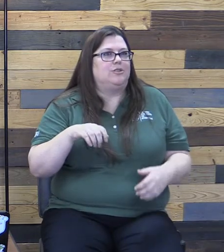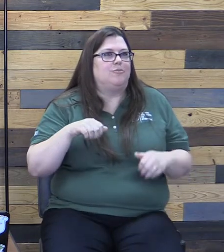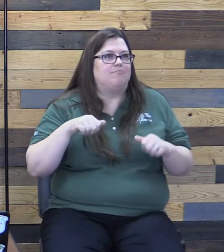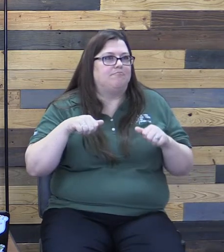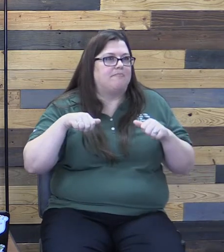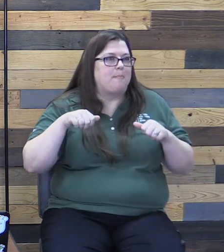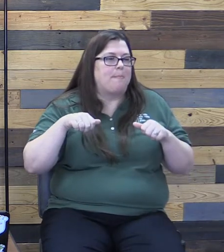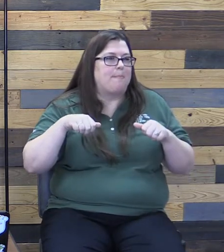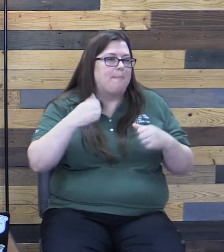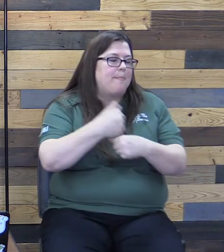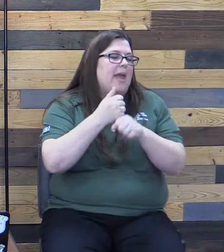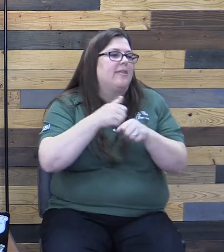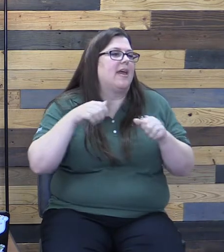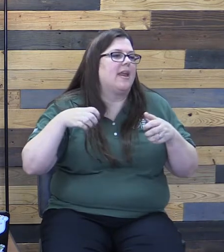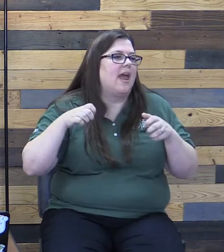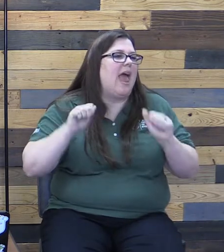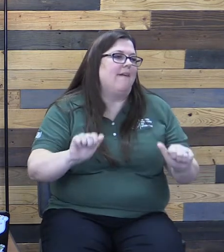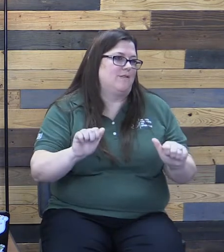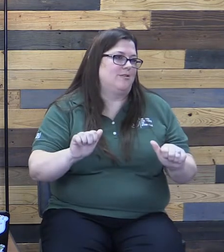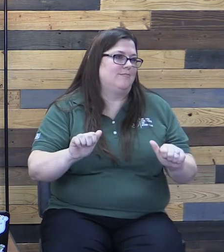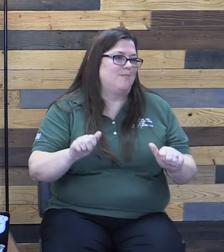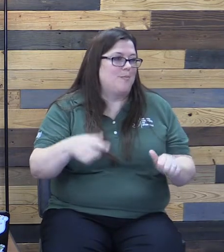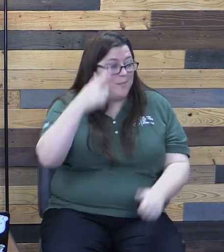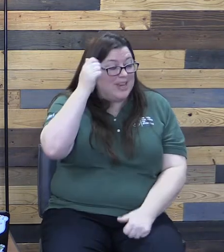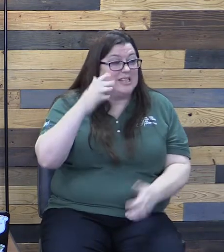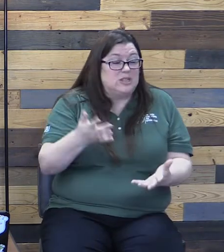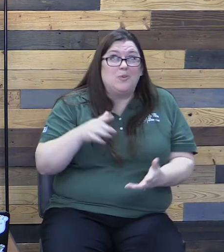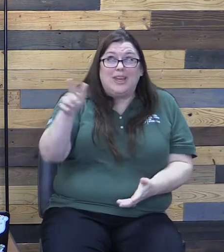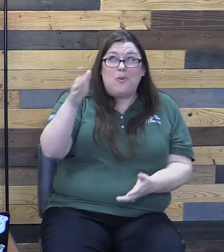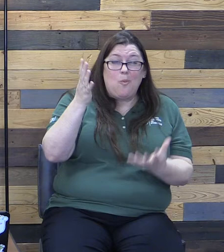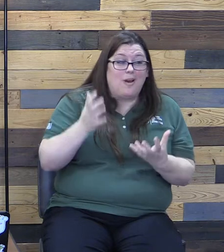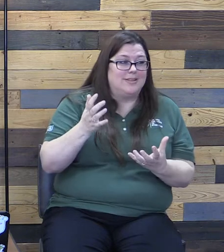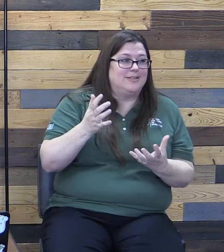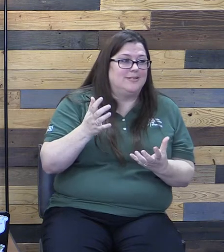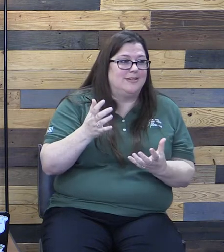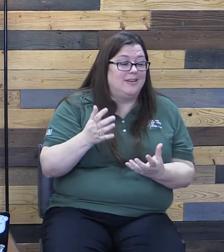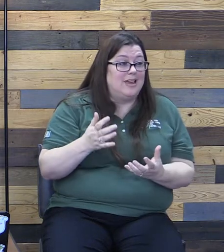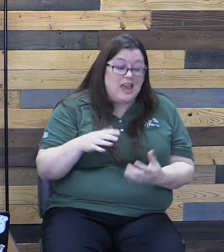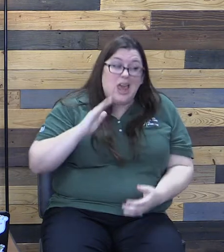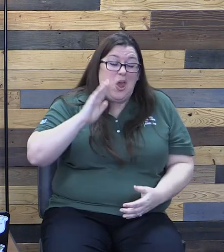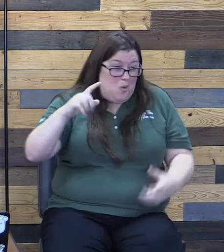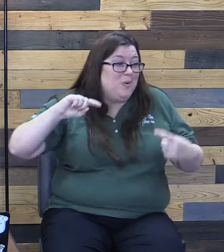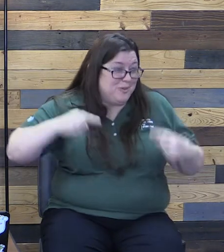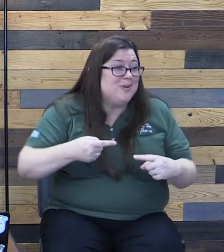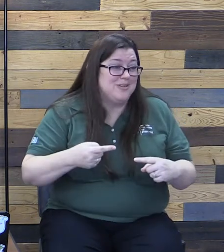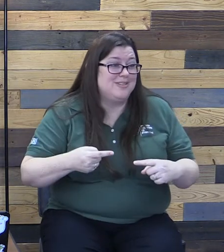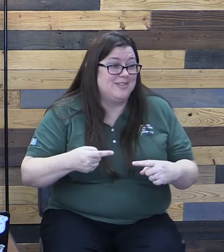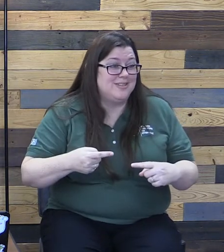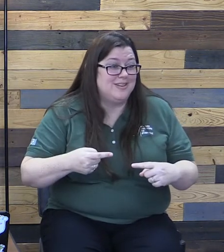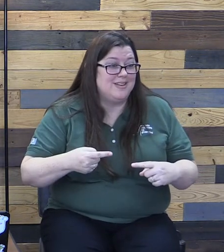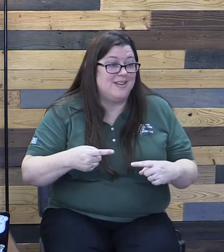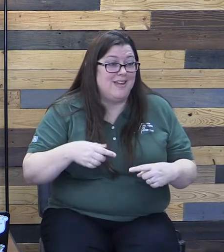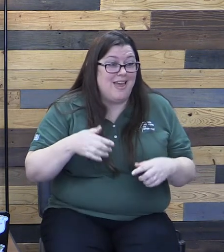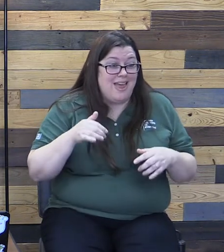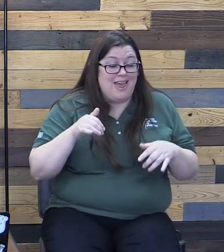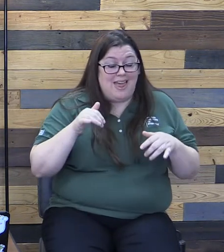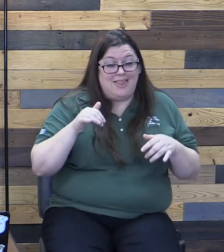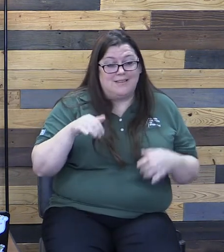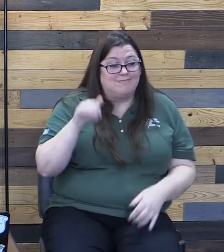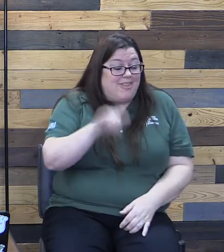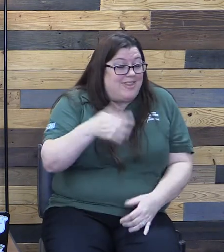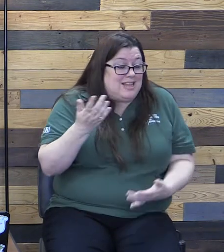Does that mean that it's not going to hurt? Of course, it's going to hurt. Because that's what happens when we don't love each other.